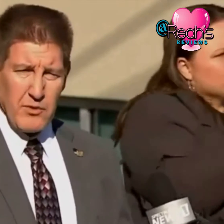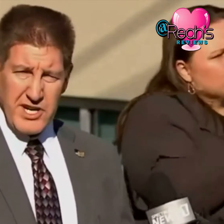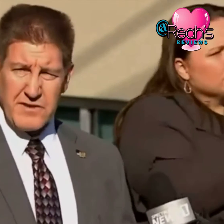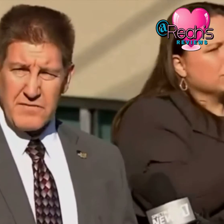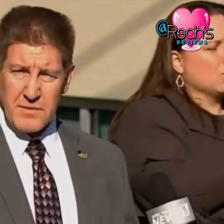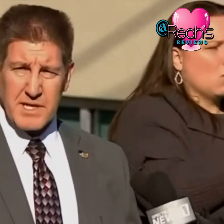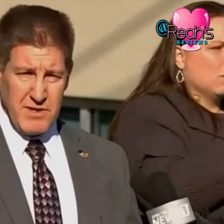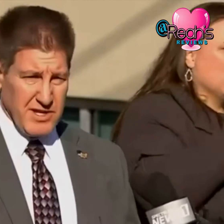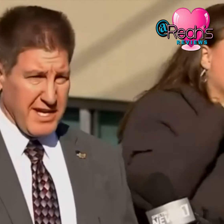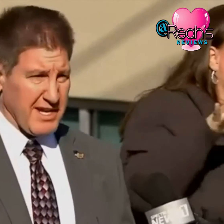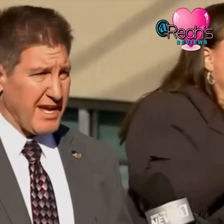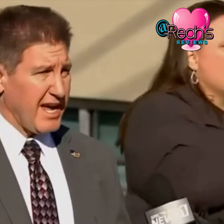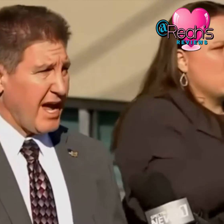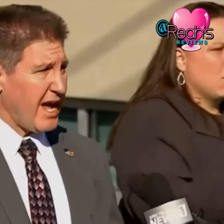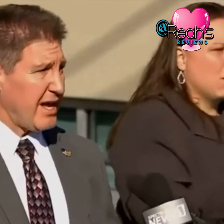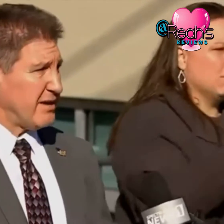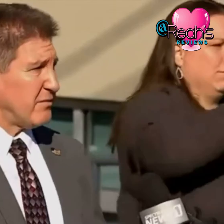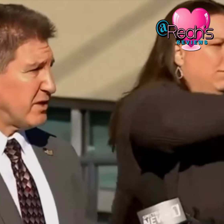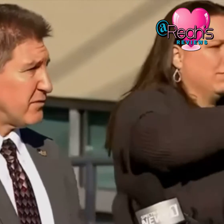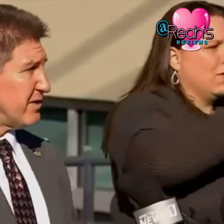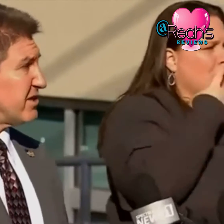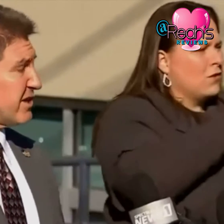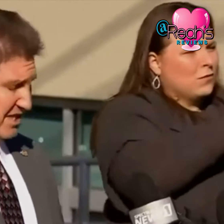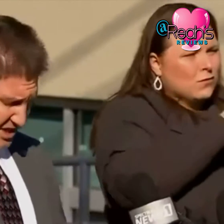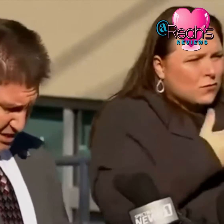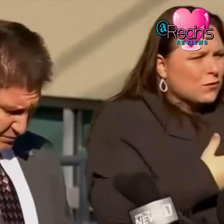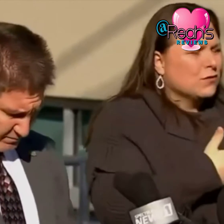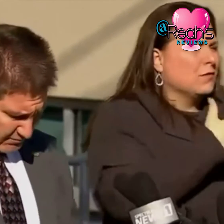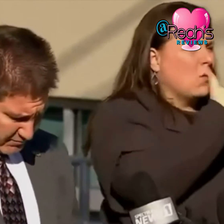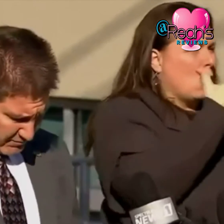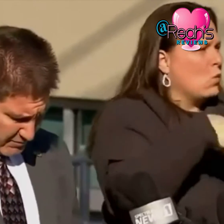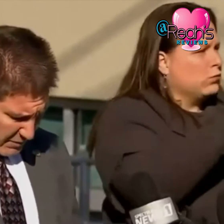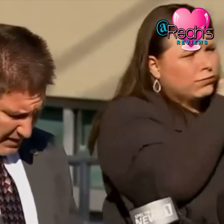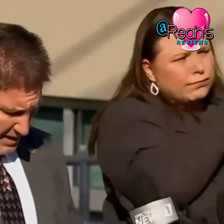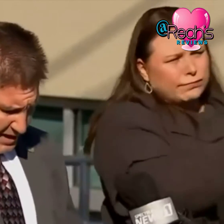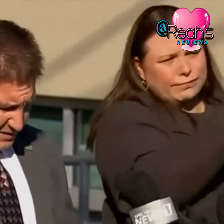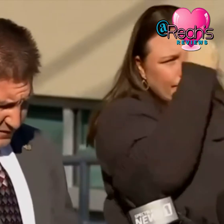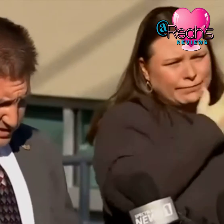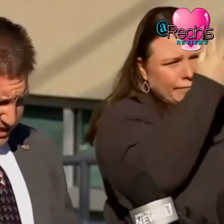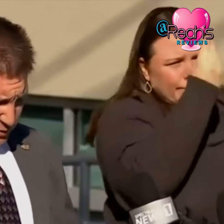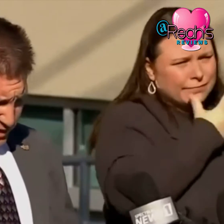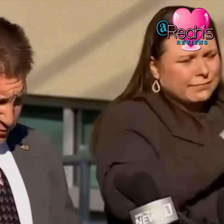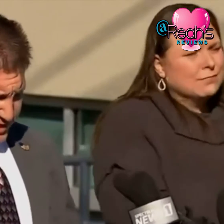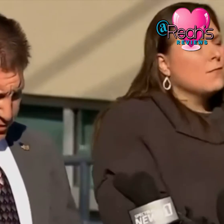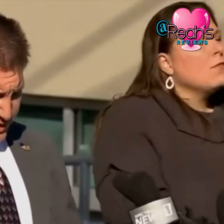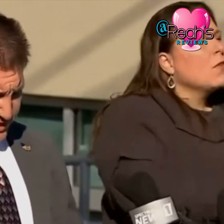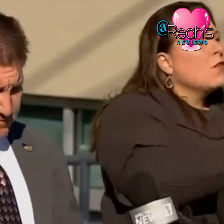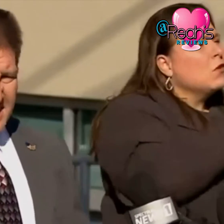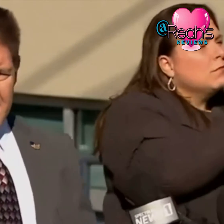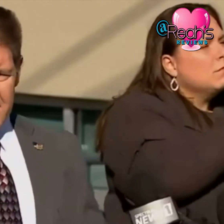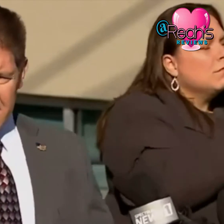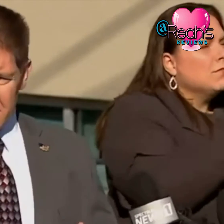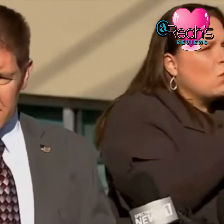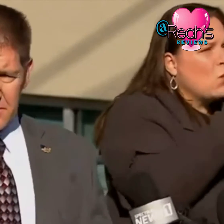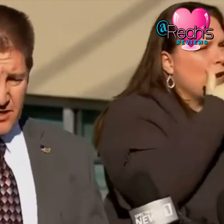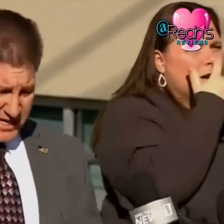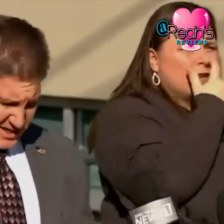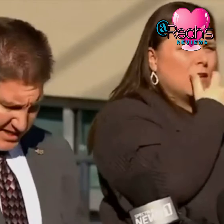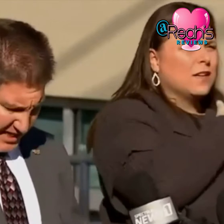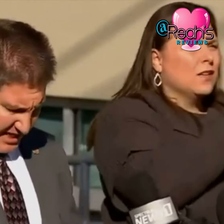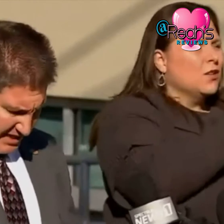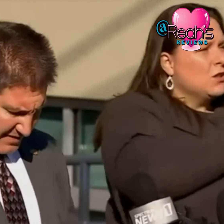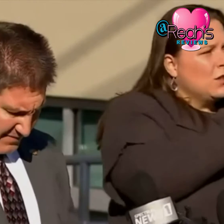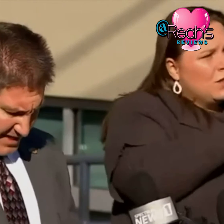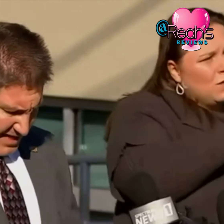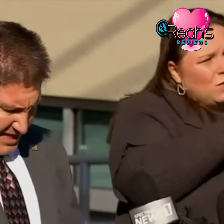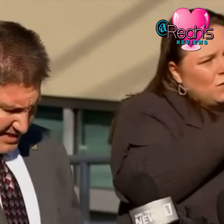and cooperation from the community and wish for it to continue the first thing I want to reiterate that Chief Drake